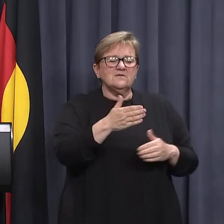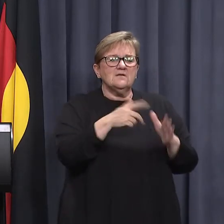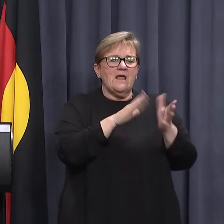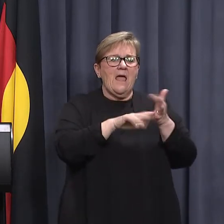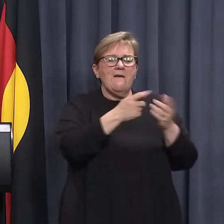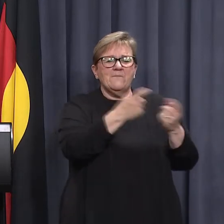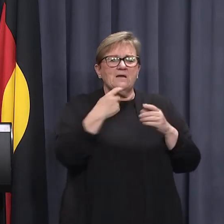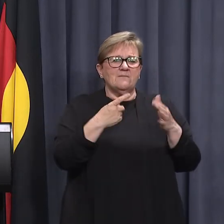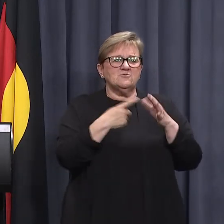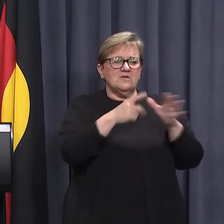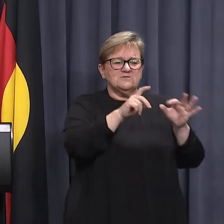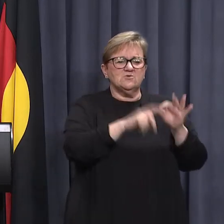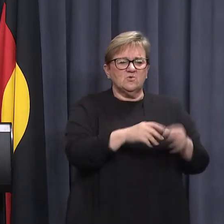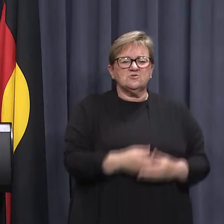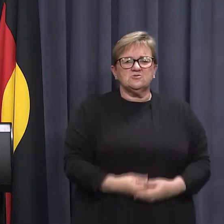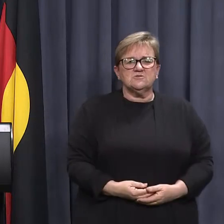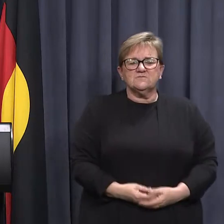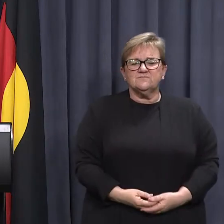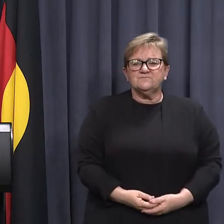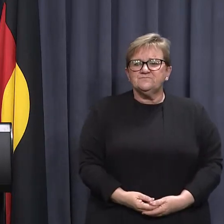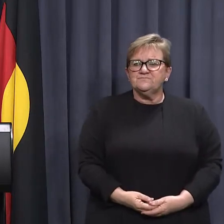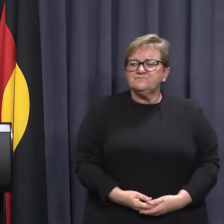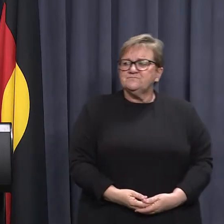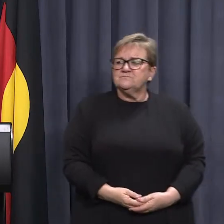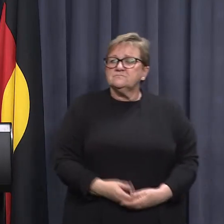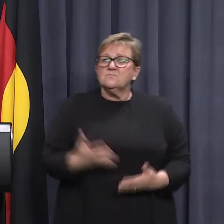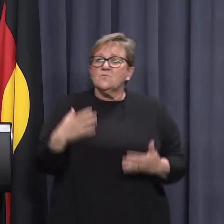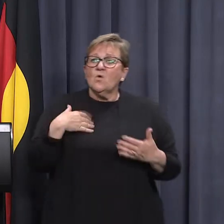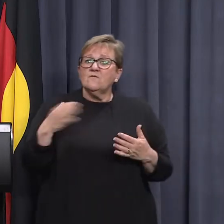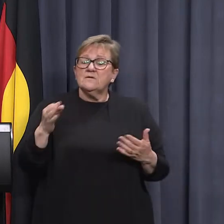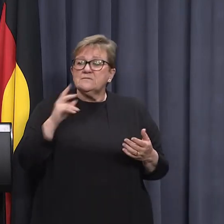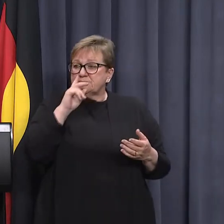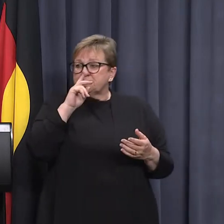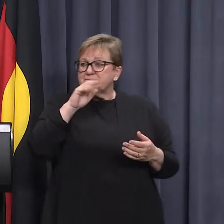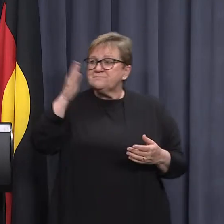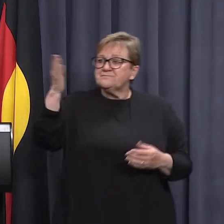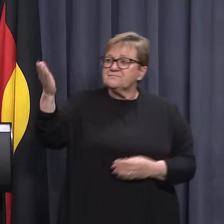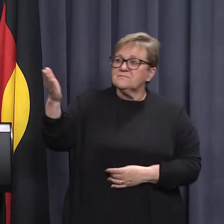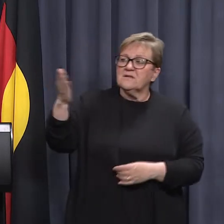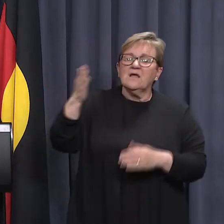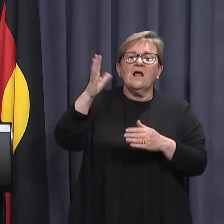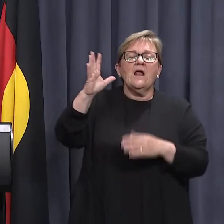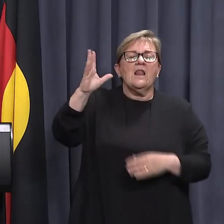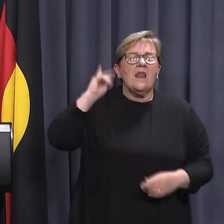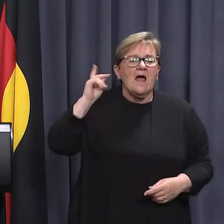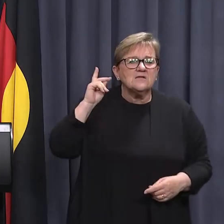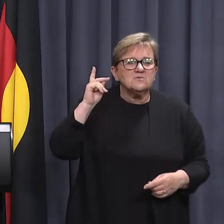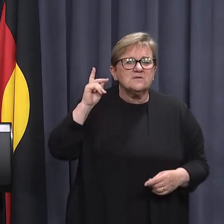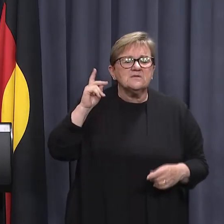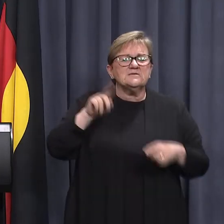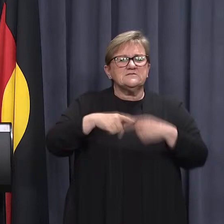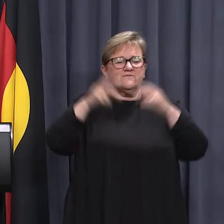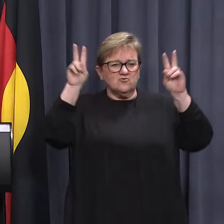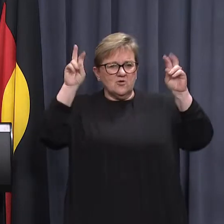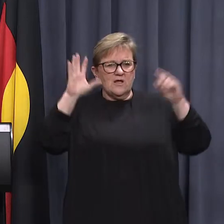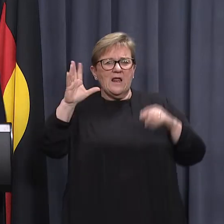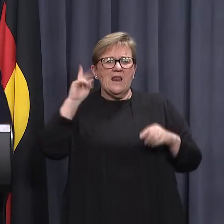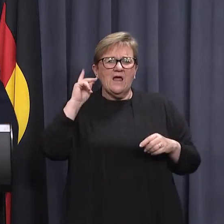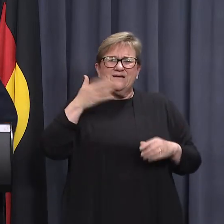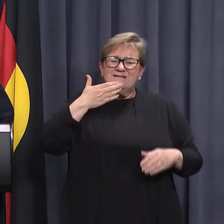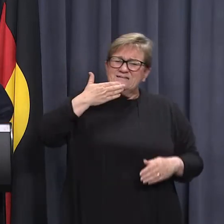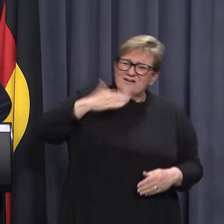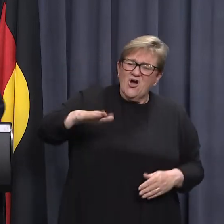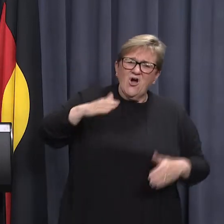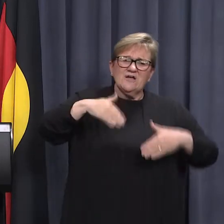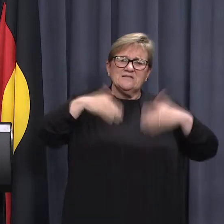I'll let Amber come and answer your question. She will have more details. Anything more for me? Sorry, last week, different topic. So last week when we had that really